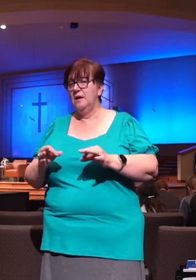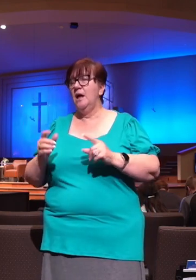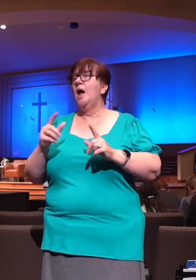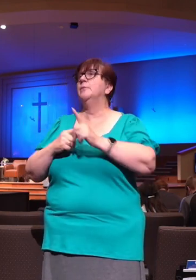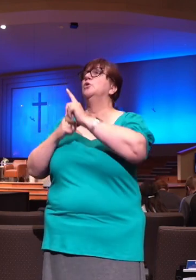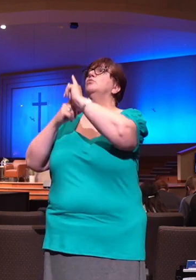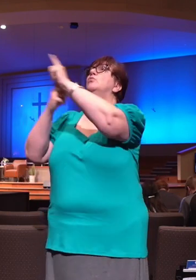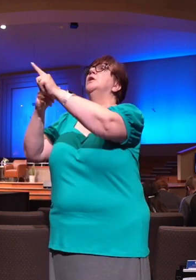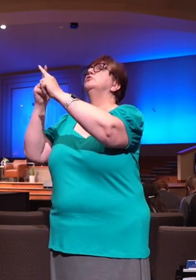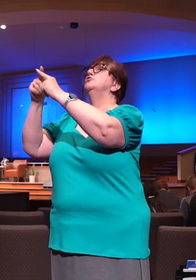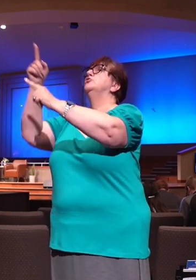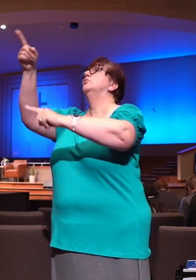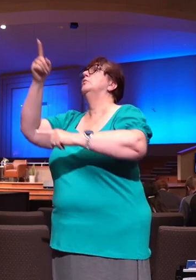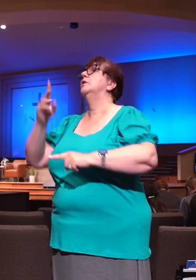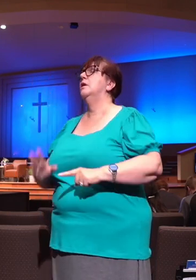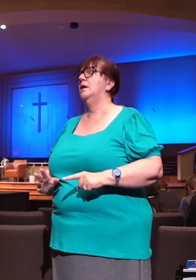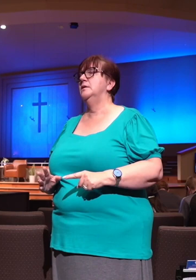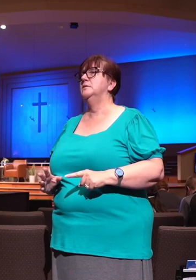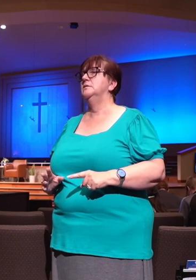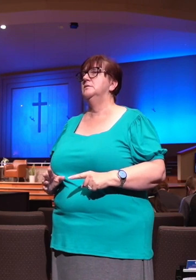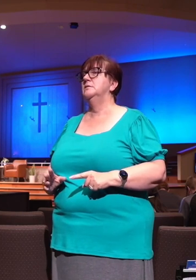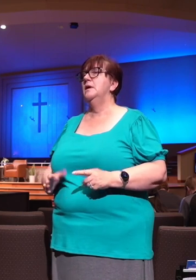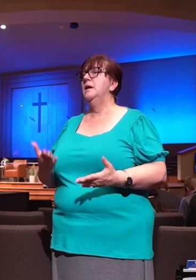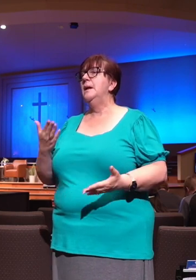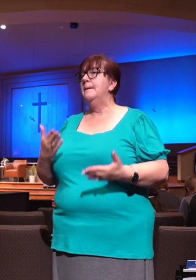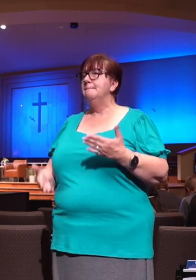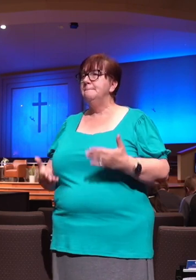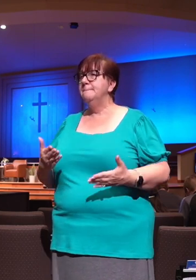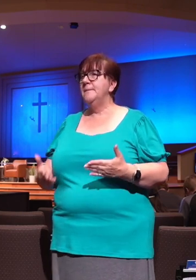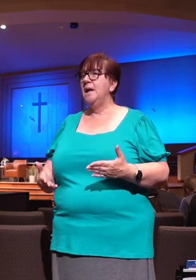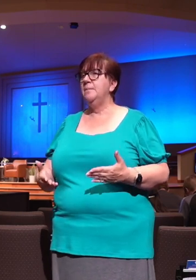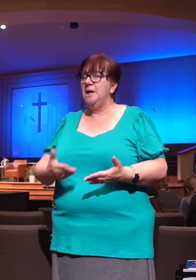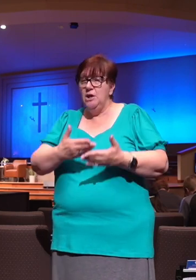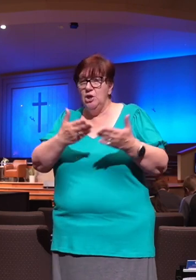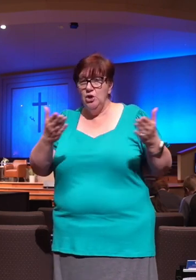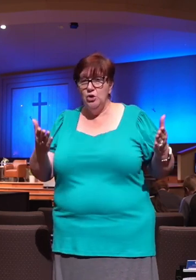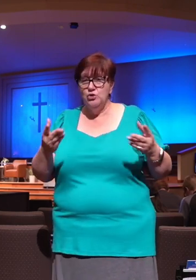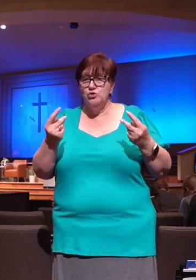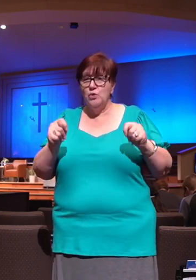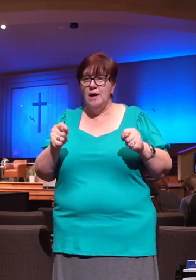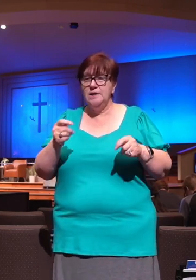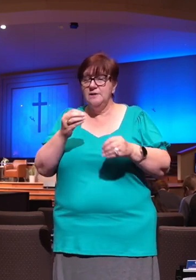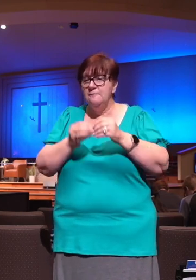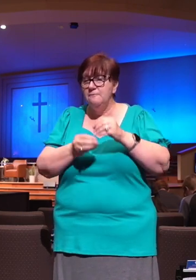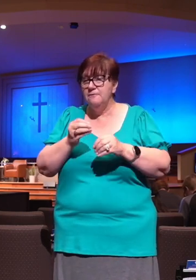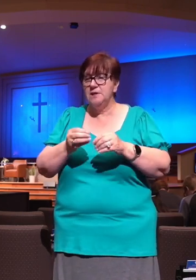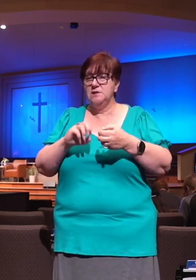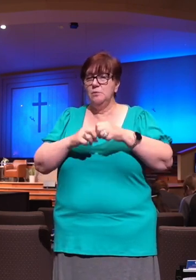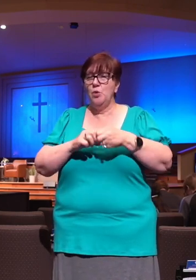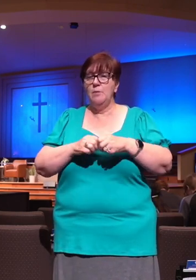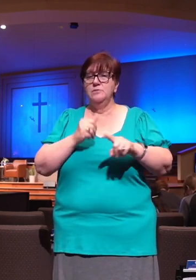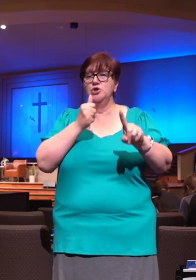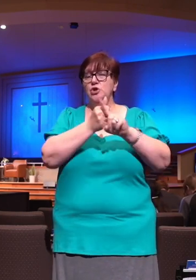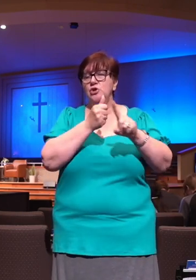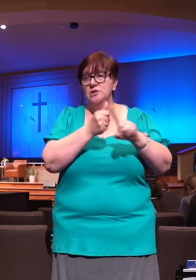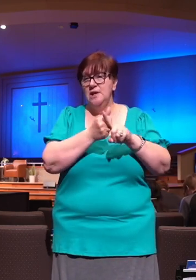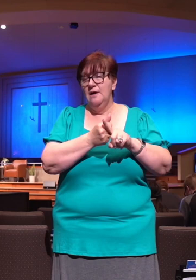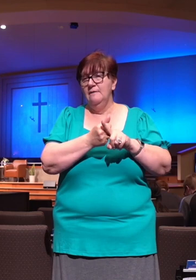your own means. You're a resourceful person. I could fix this problem. And what you were reminded of tonight